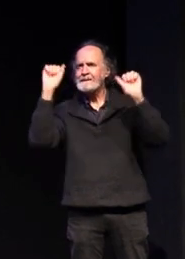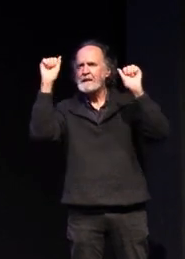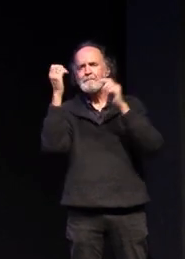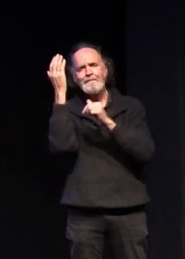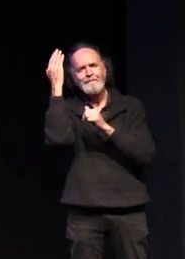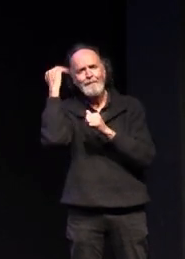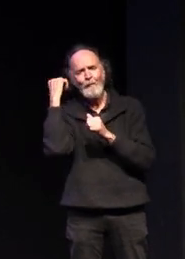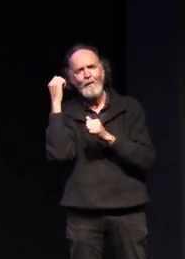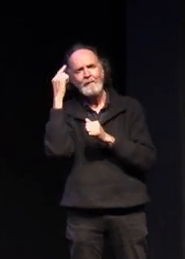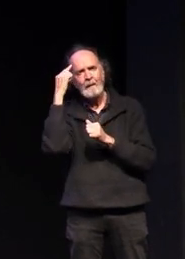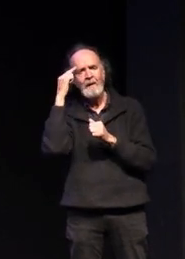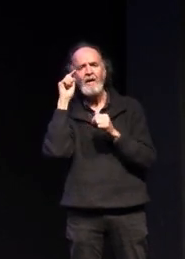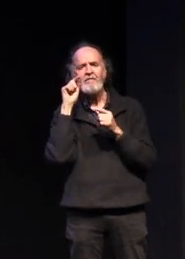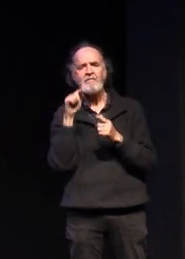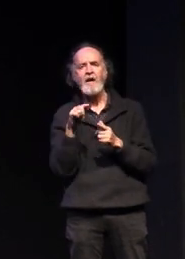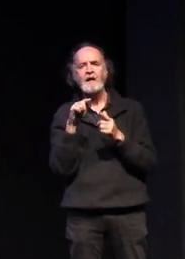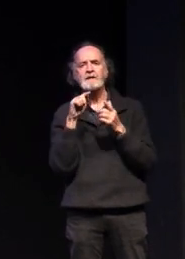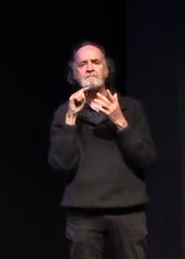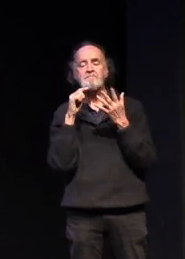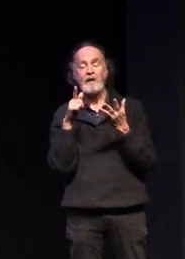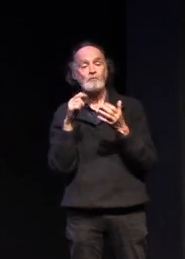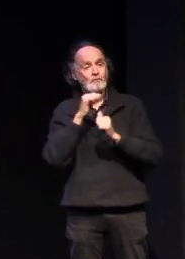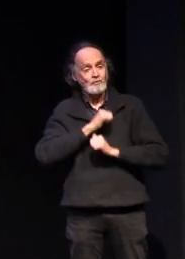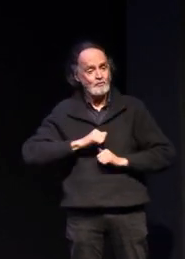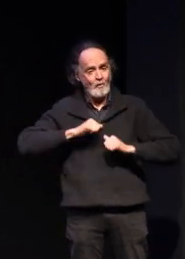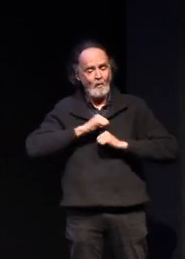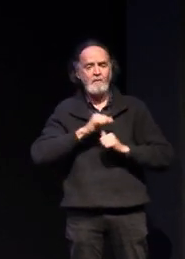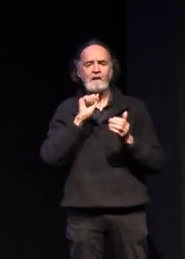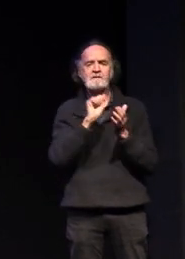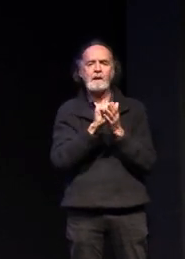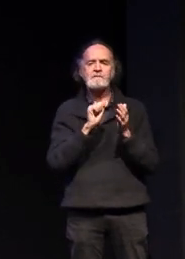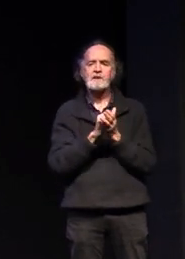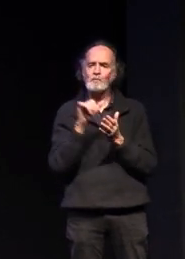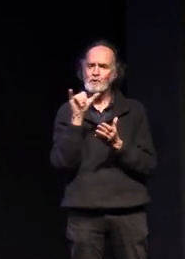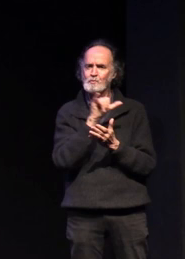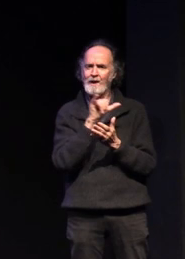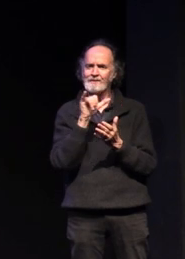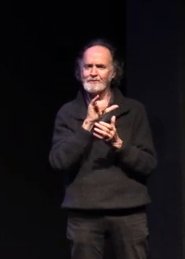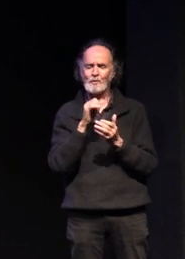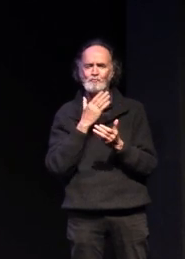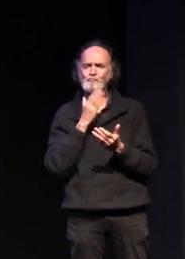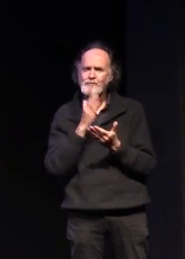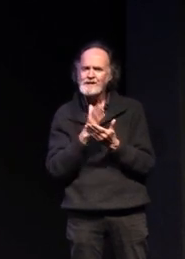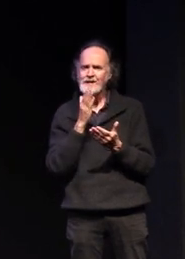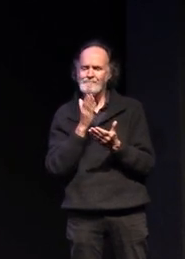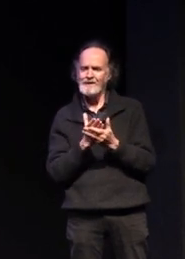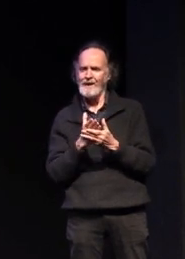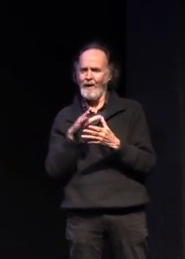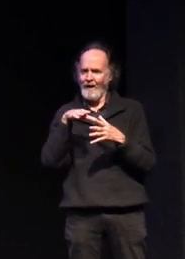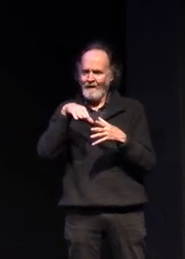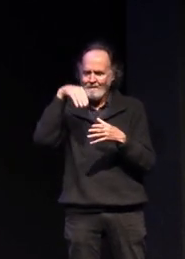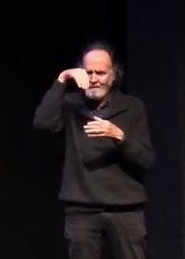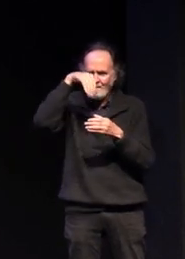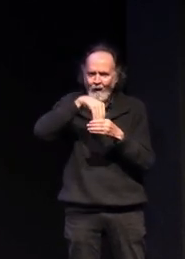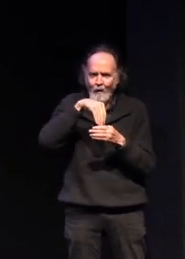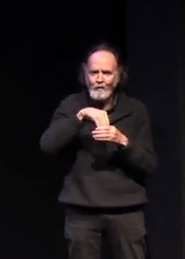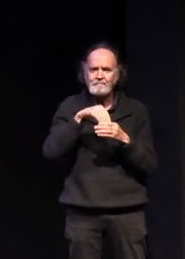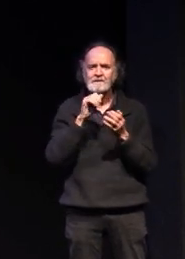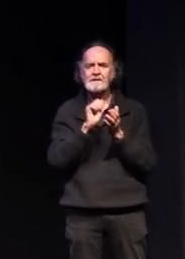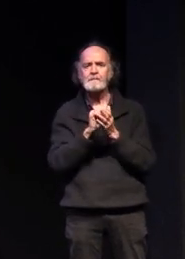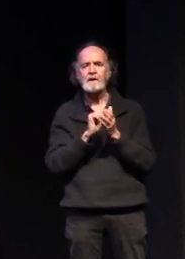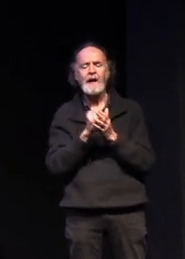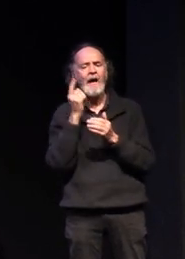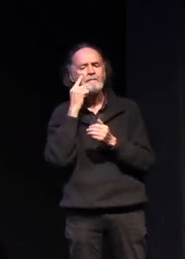school often that's come with the enjoyment of those subjects and high levels of engagement i want you to look at your